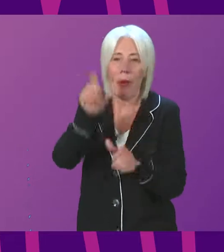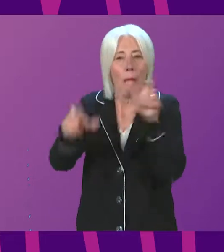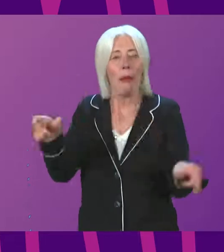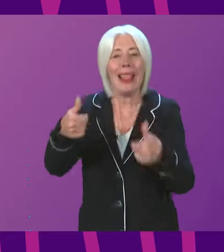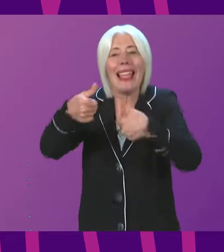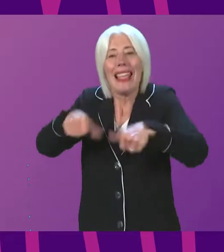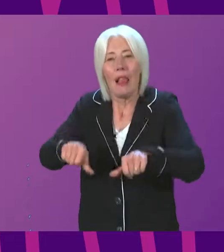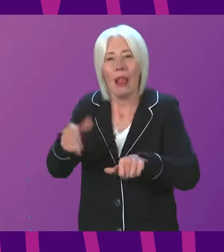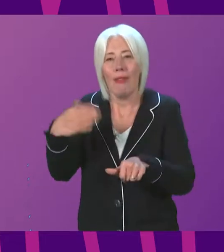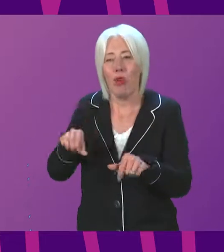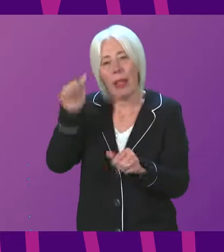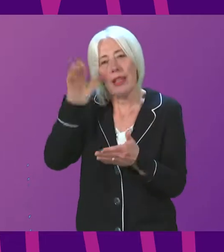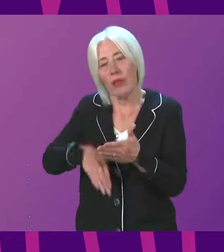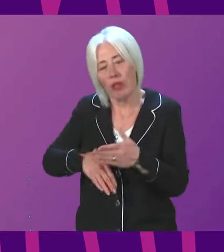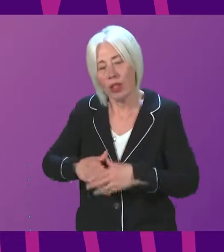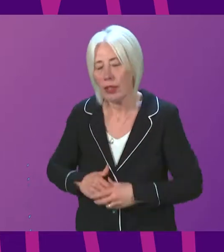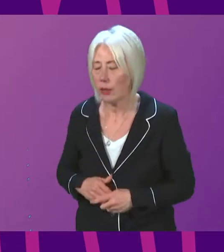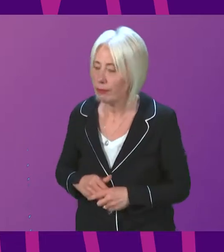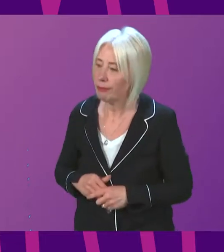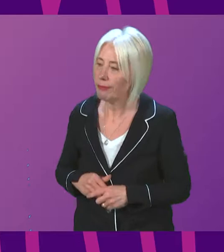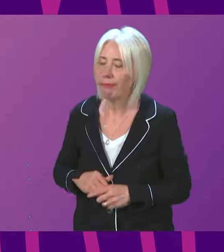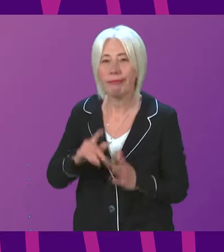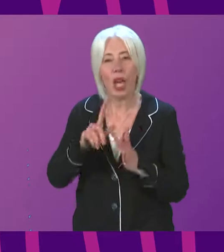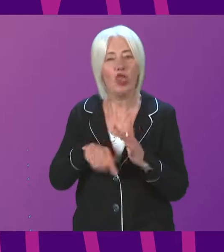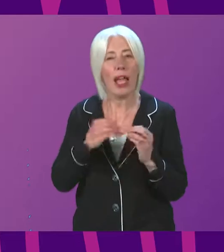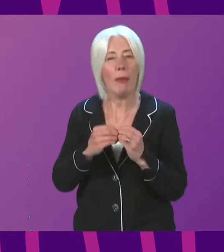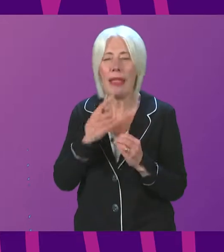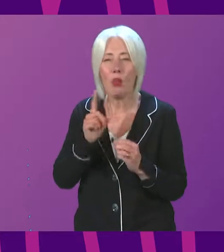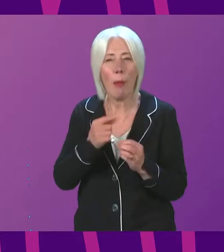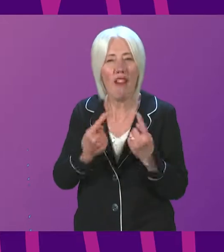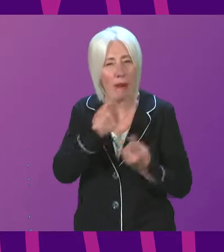Jackie Bailey asks about the supply of information.